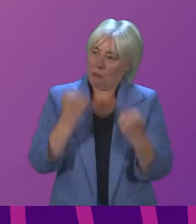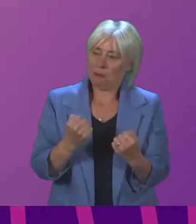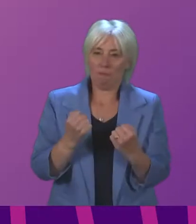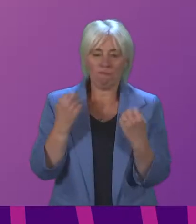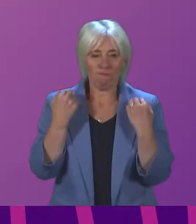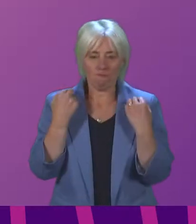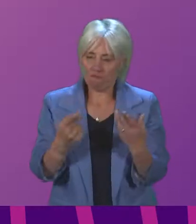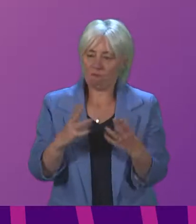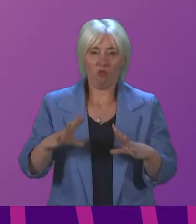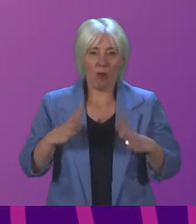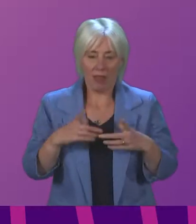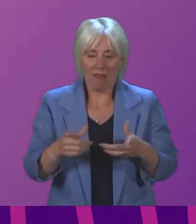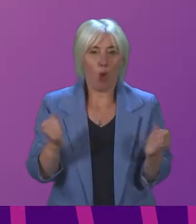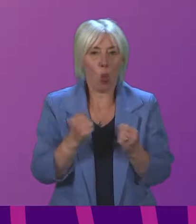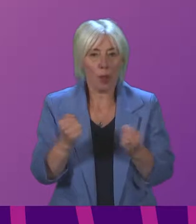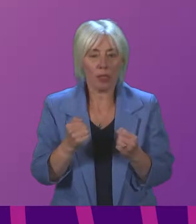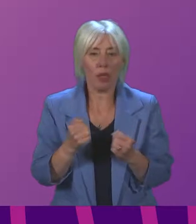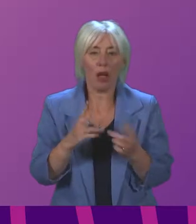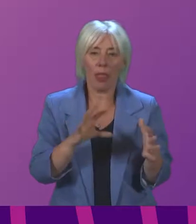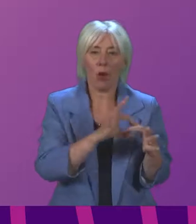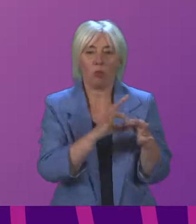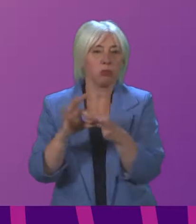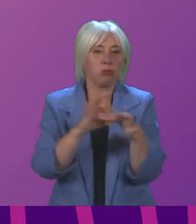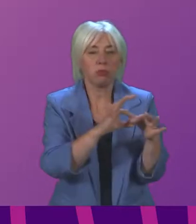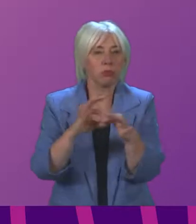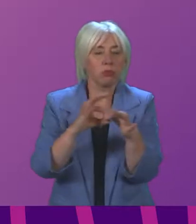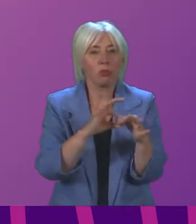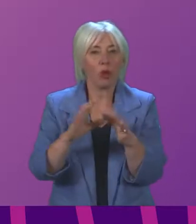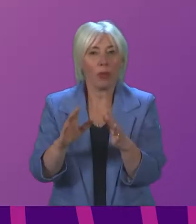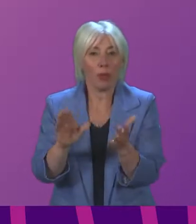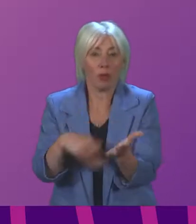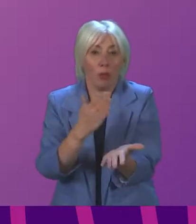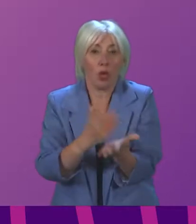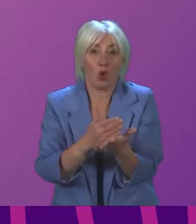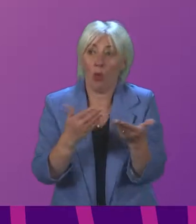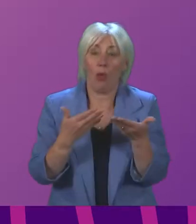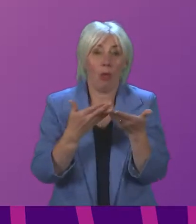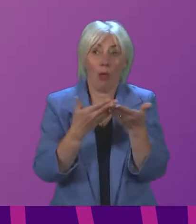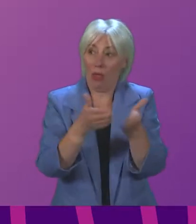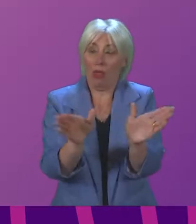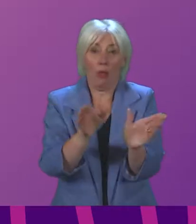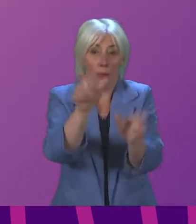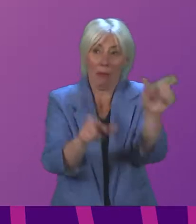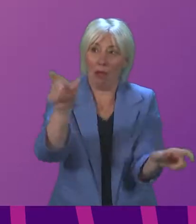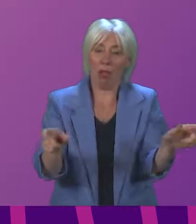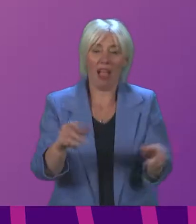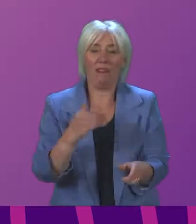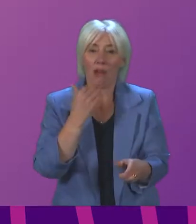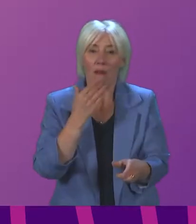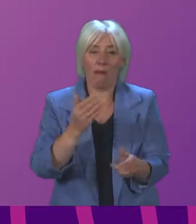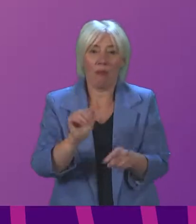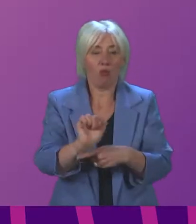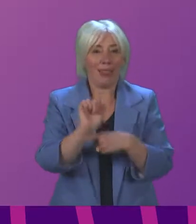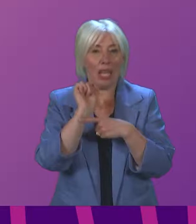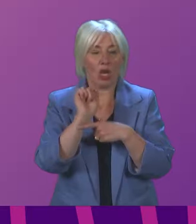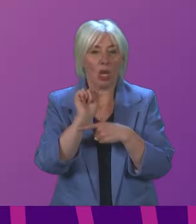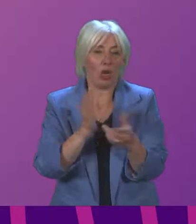complements the work that is being undertaken to ensure that we have population-wide protection as a consequence of the